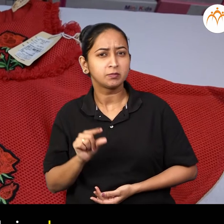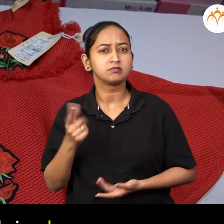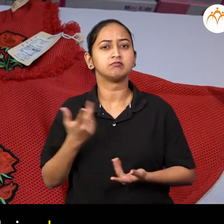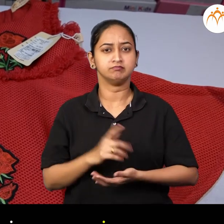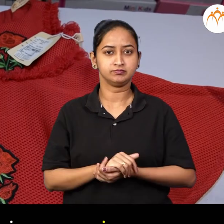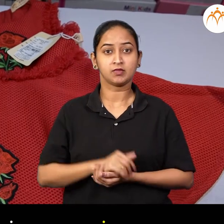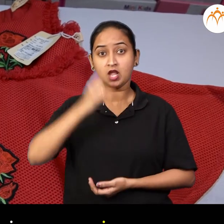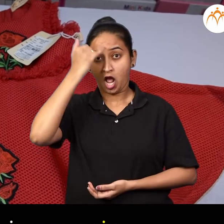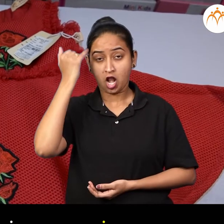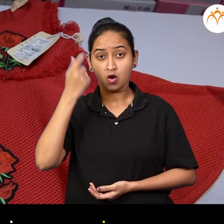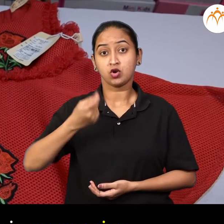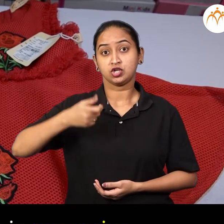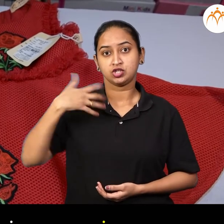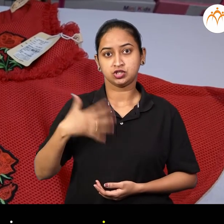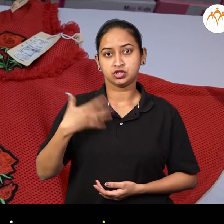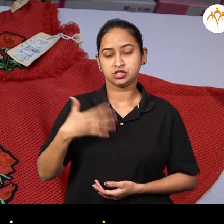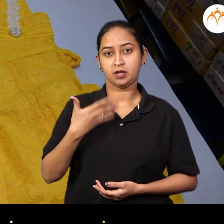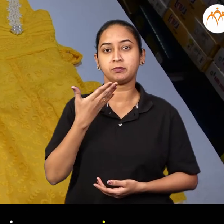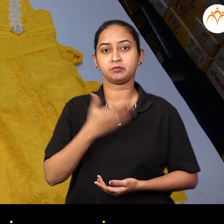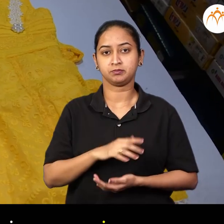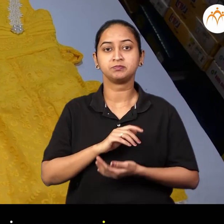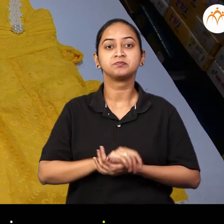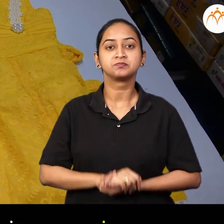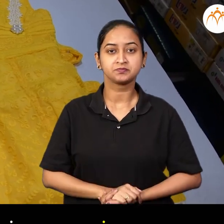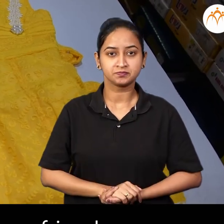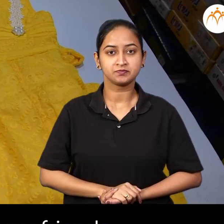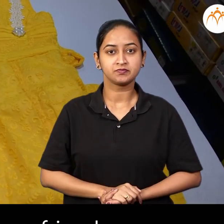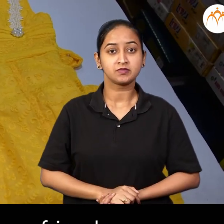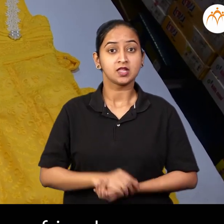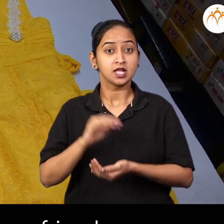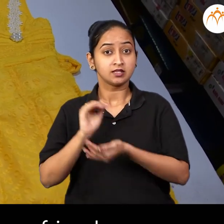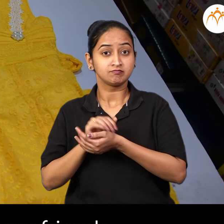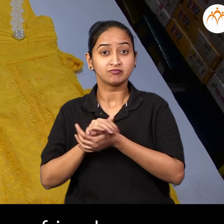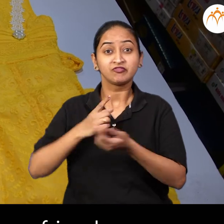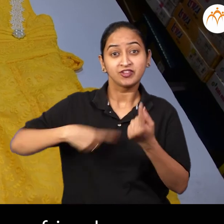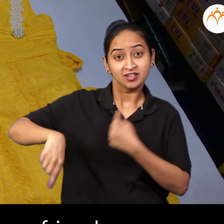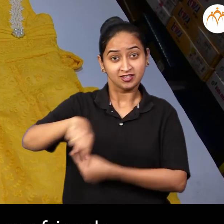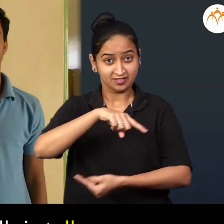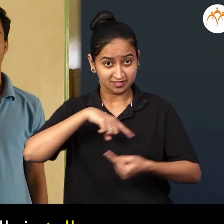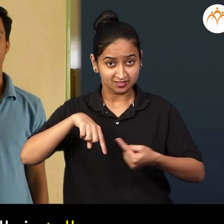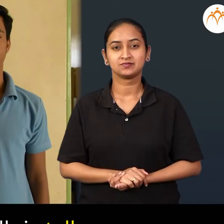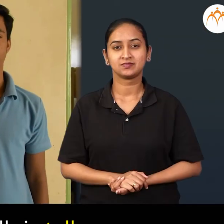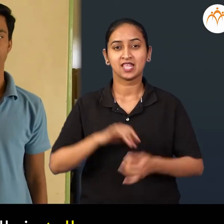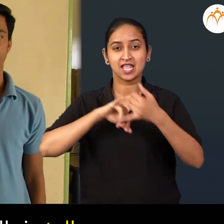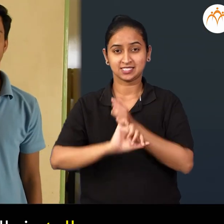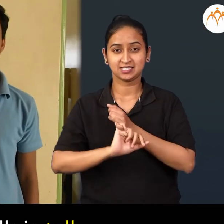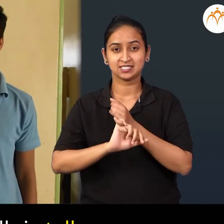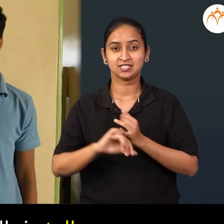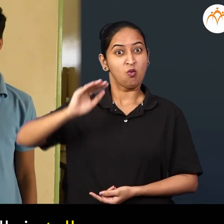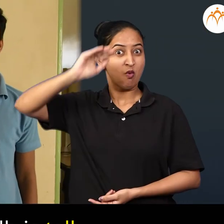Yellow frock is expensive These are my friends Sumedh is tall